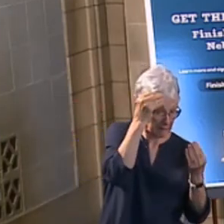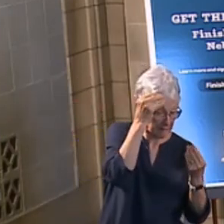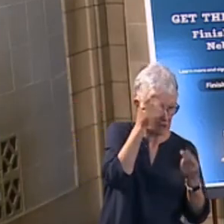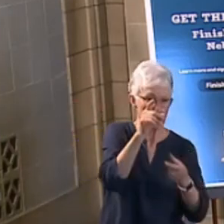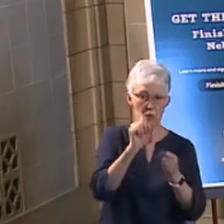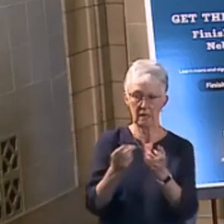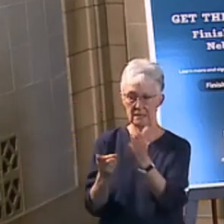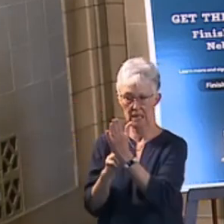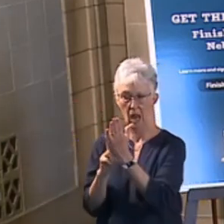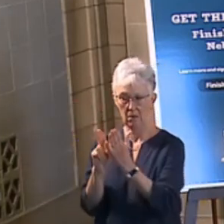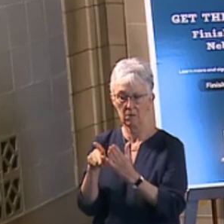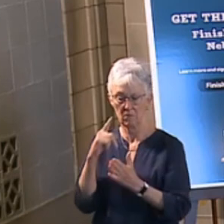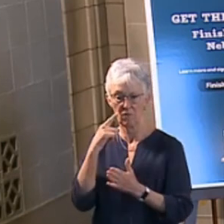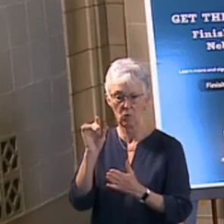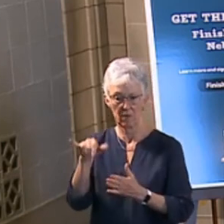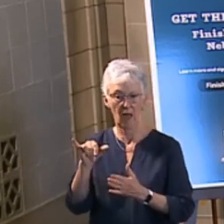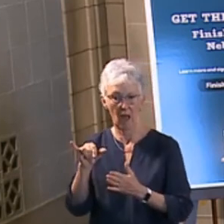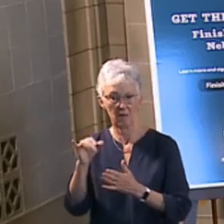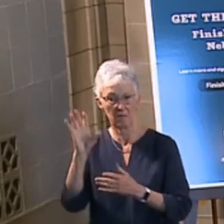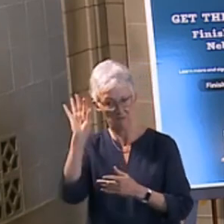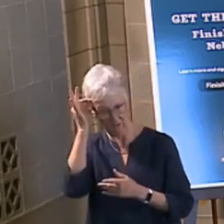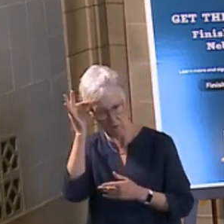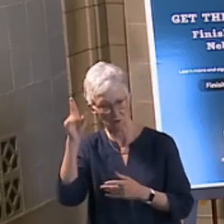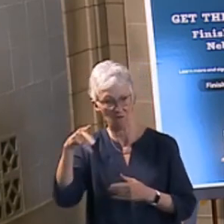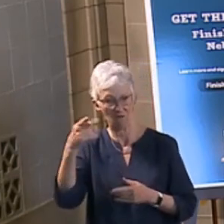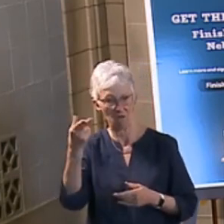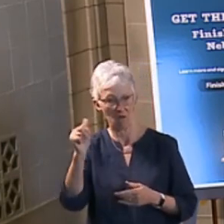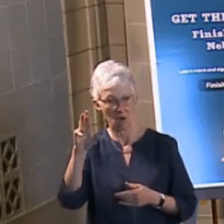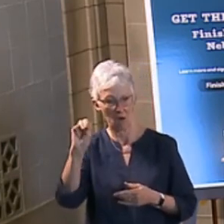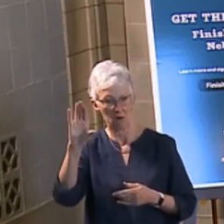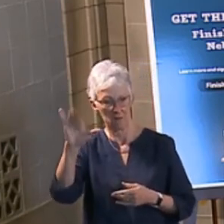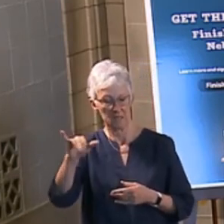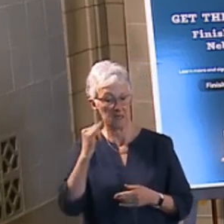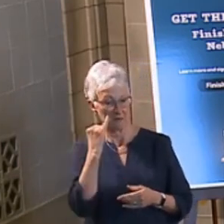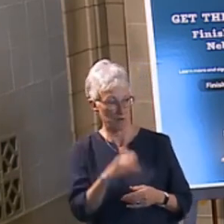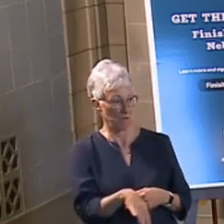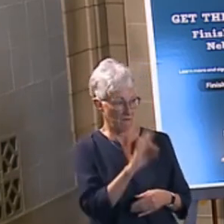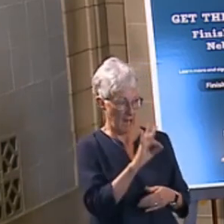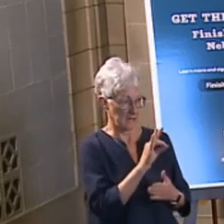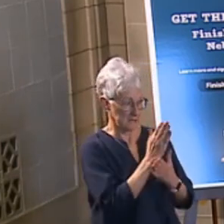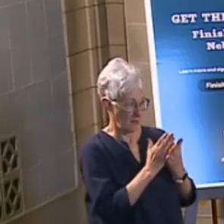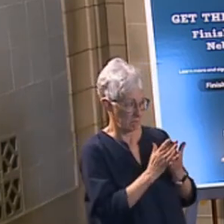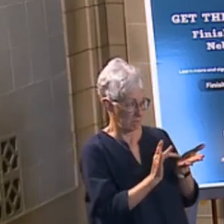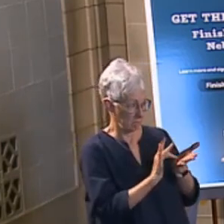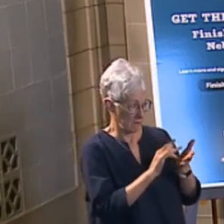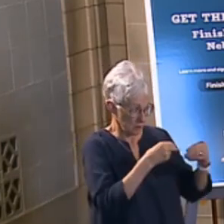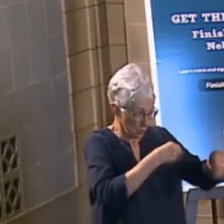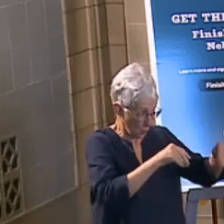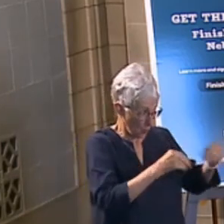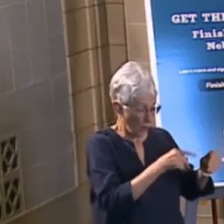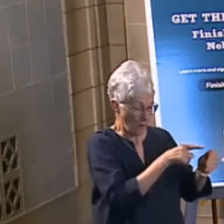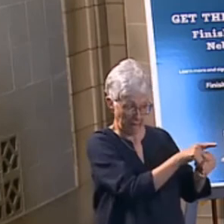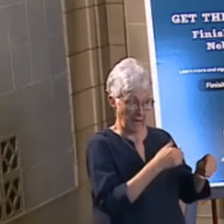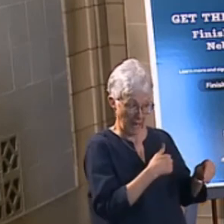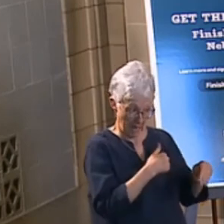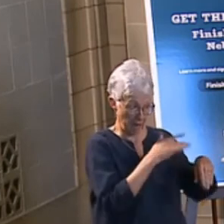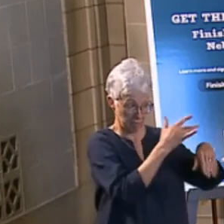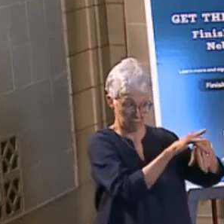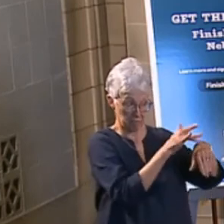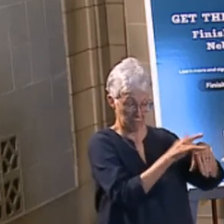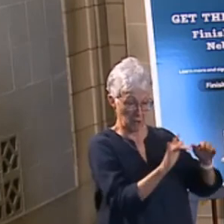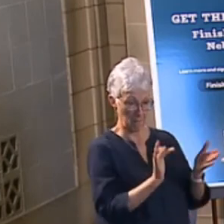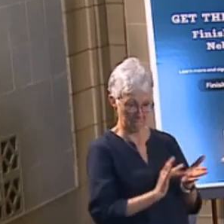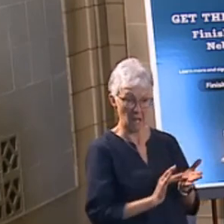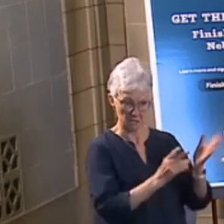up for those spots, assuming that you find a pharmacy that has an allocation or has a scheduled opening, and so